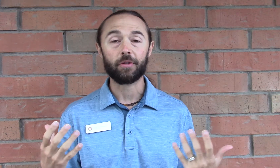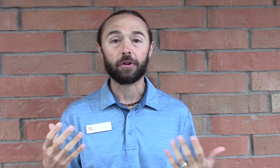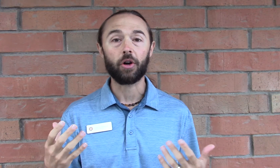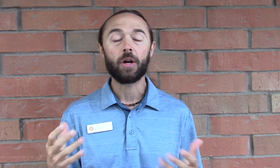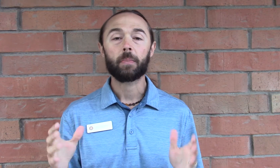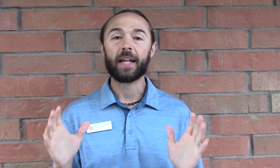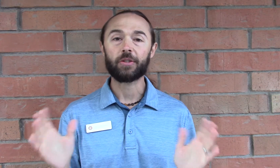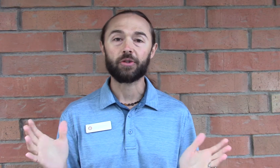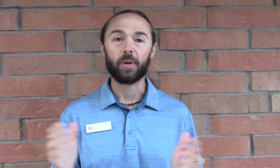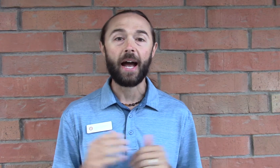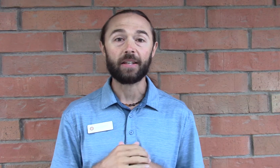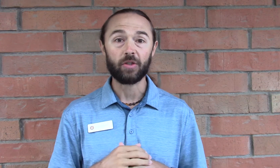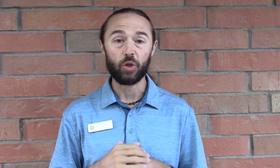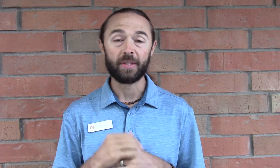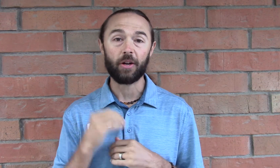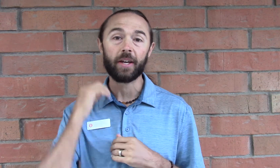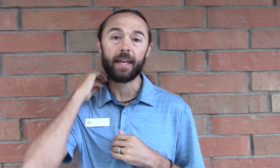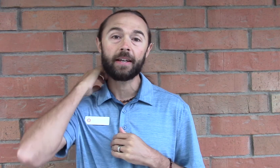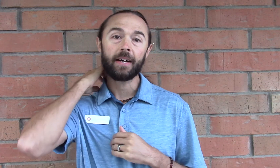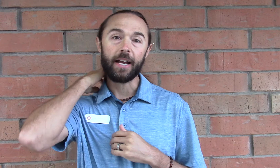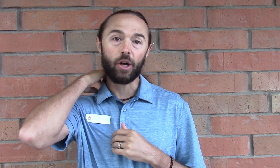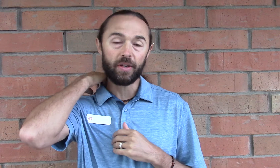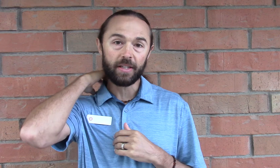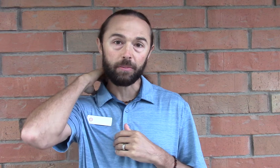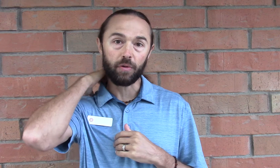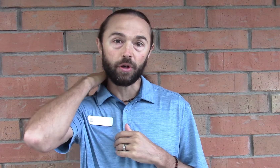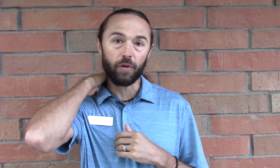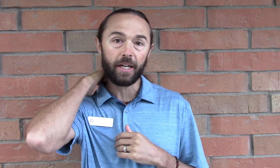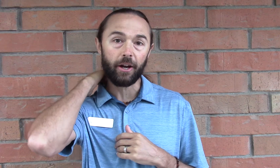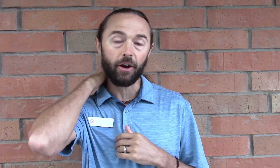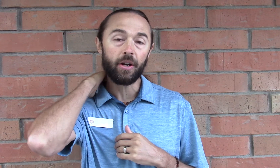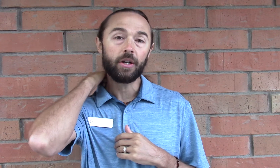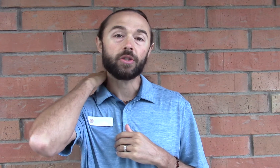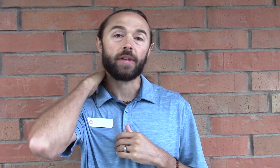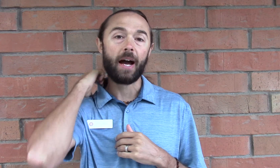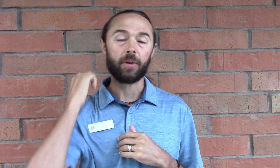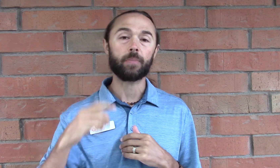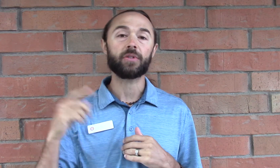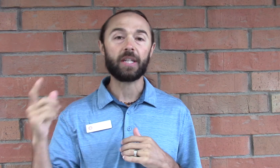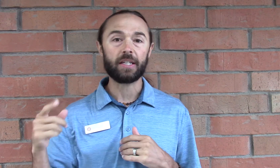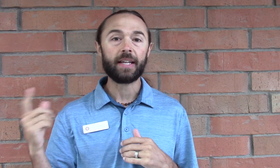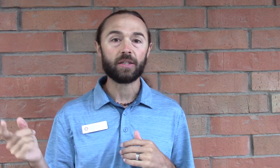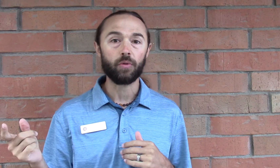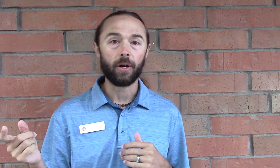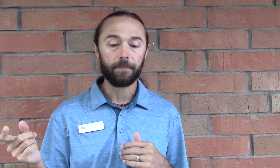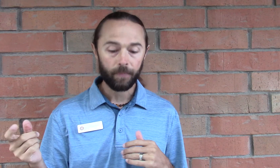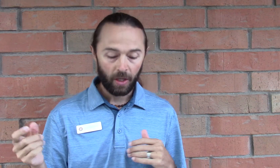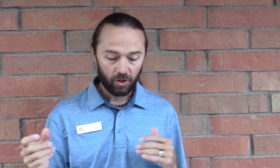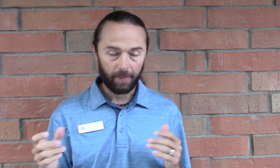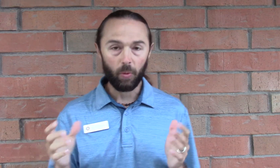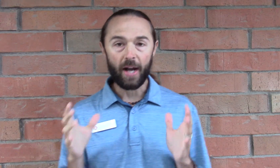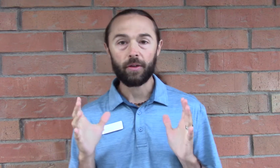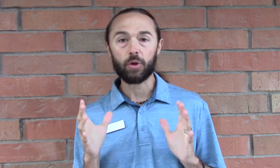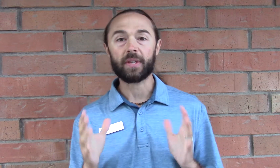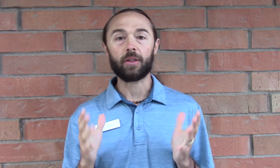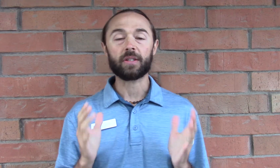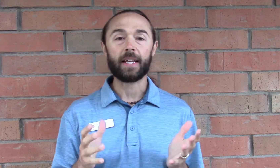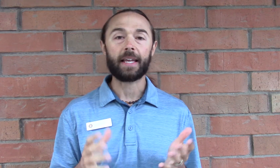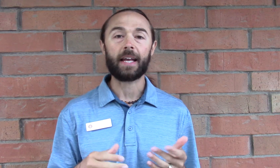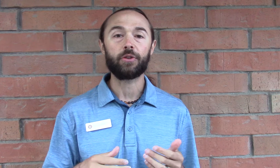thorough but that's usually what I assume is that okay I know this thing moved over here so now I'm going to proceed to test for it. So let me walk you through what that looks like. Again you